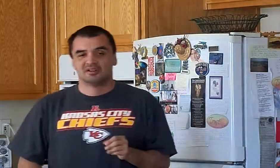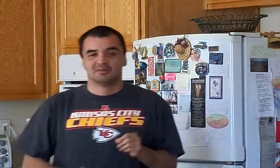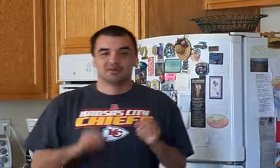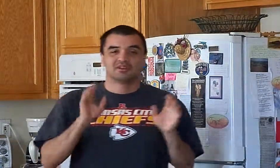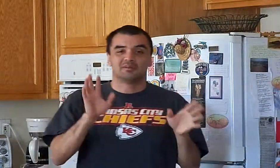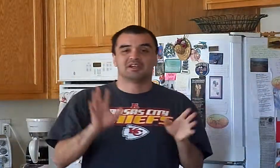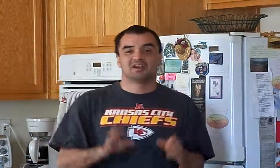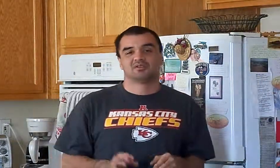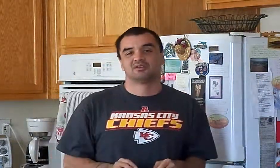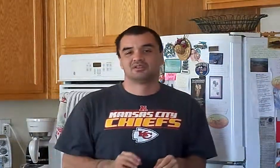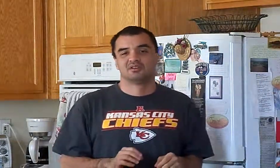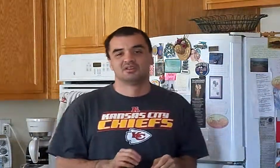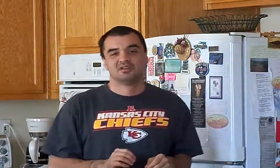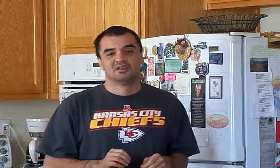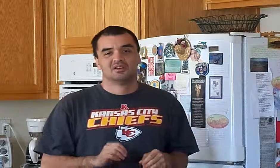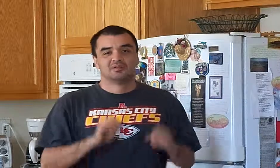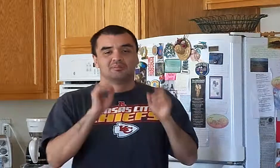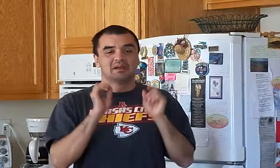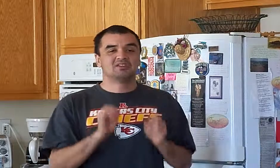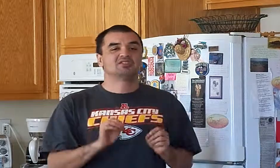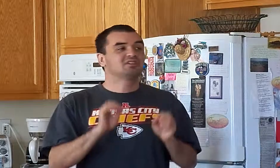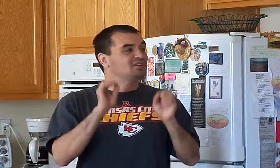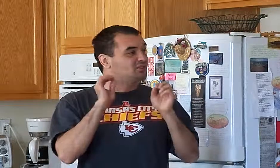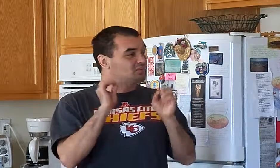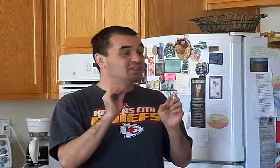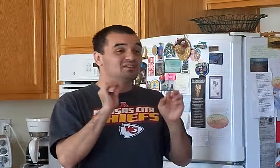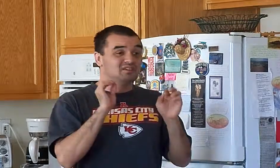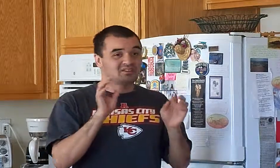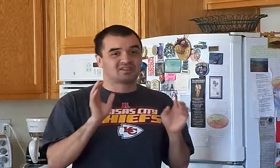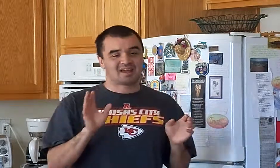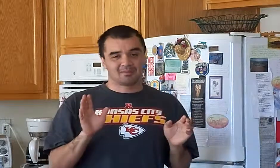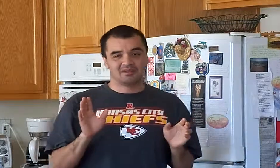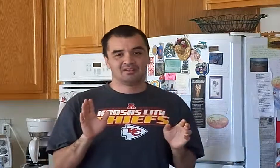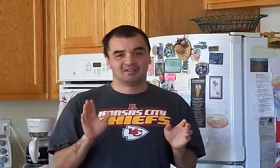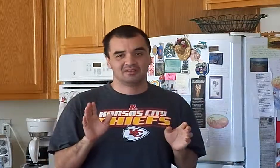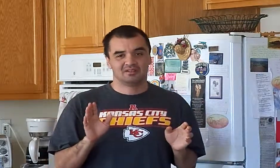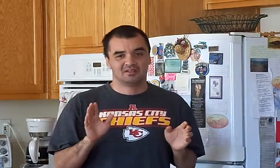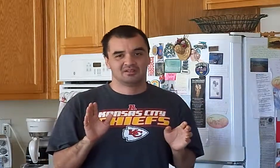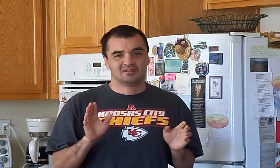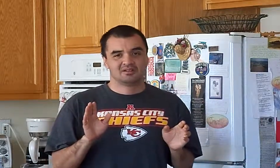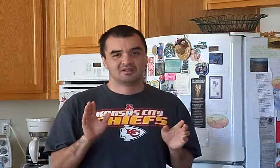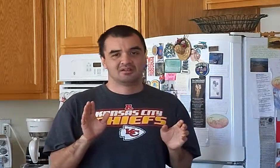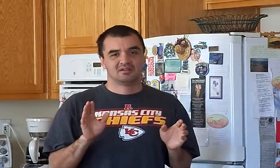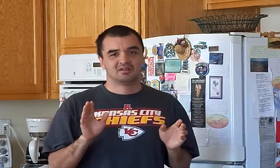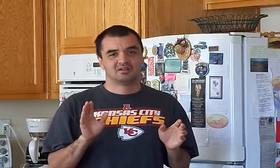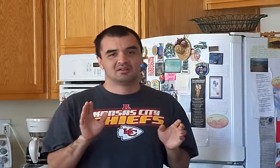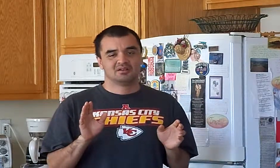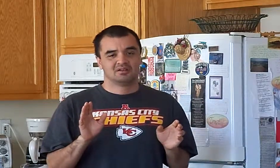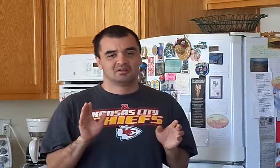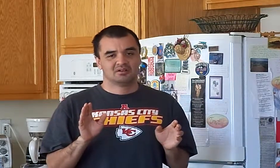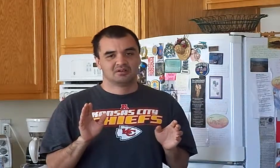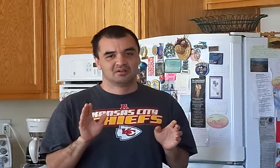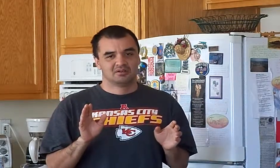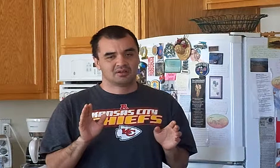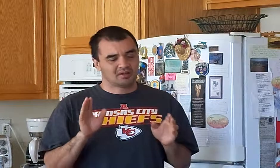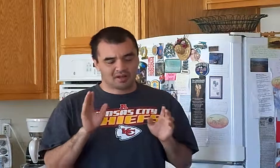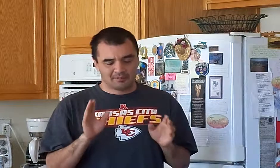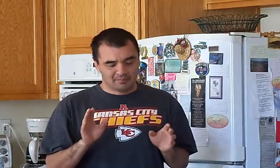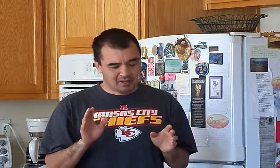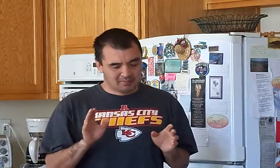But hear me out. Basically the reason this is happening, well not happening,